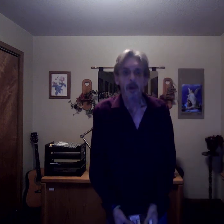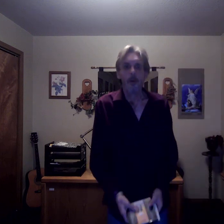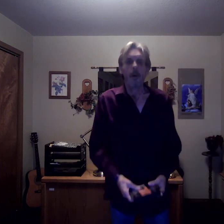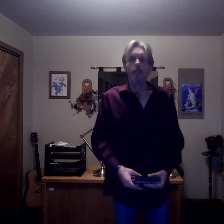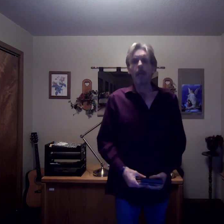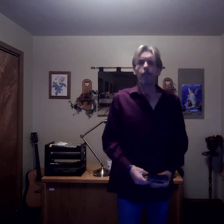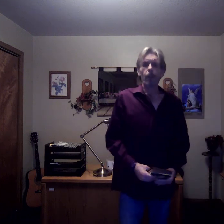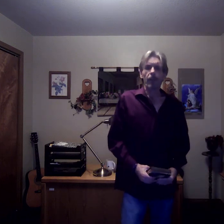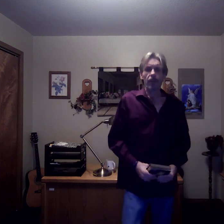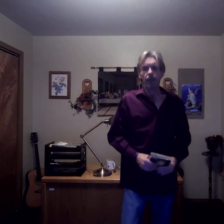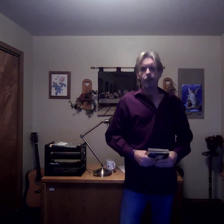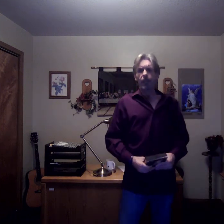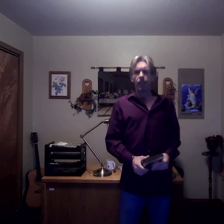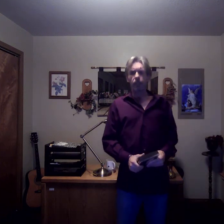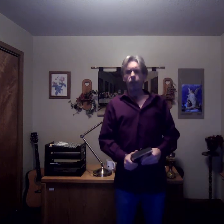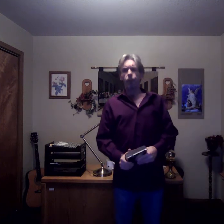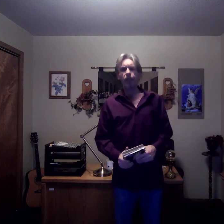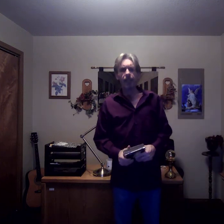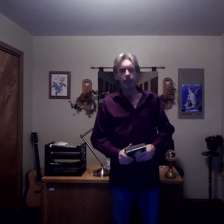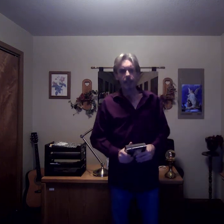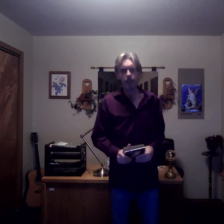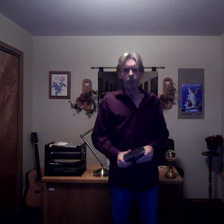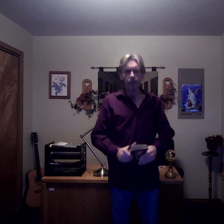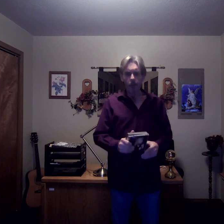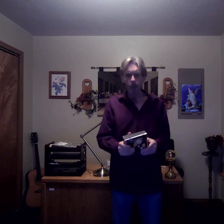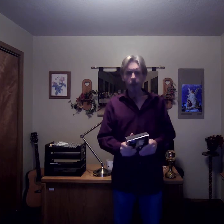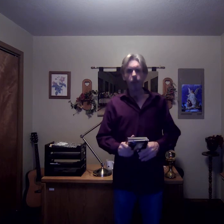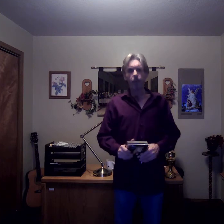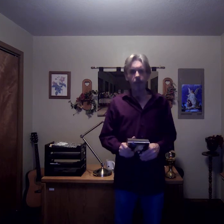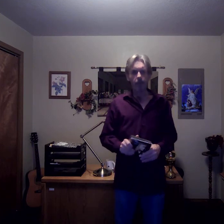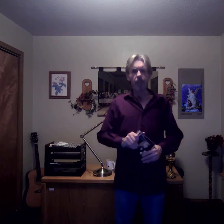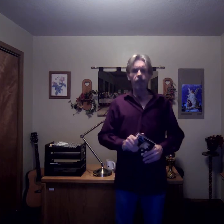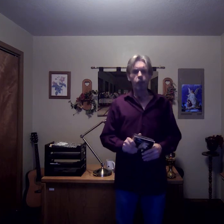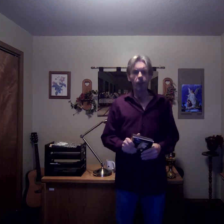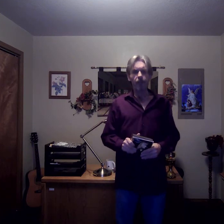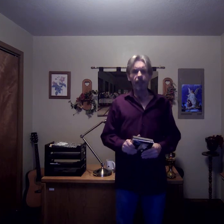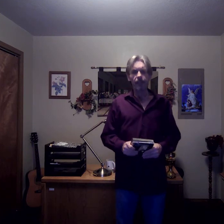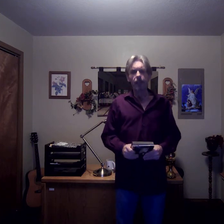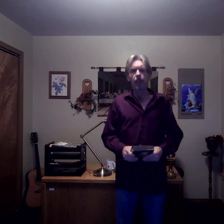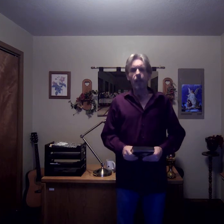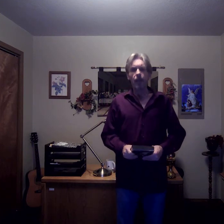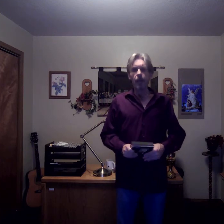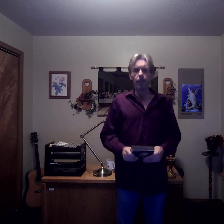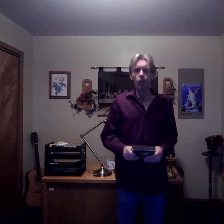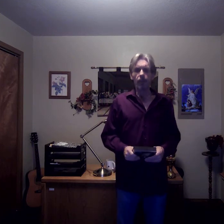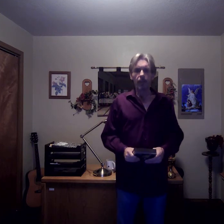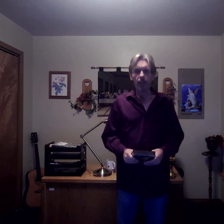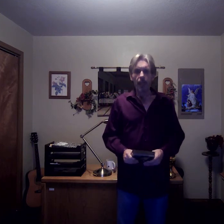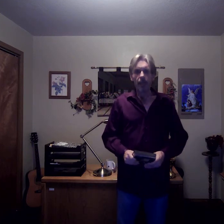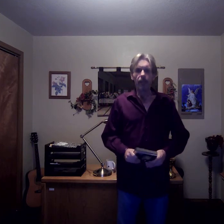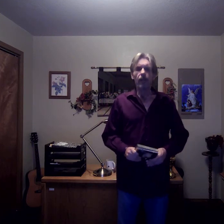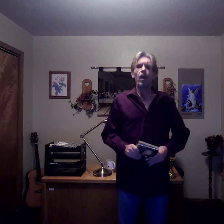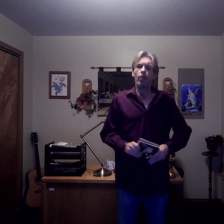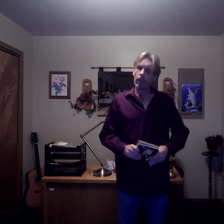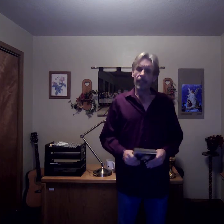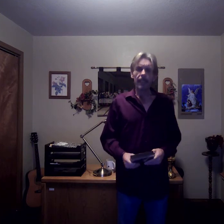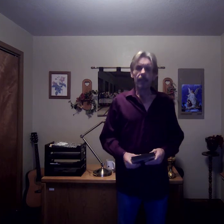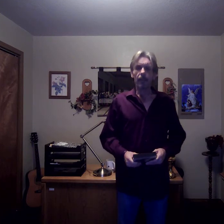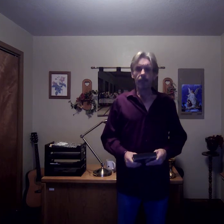My purpose of speaking to you today is to inform you about the beneficial effects that music and playing of